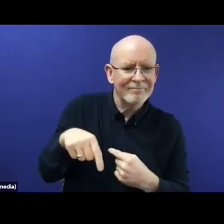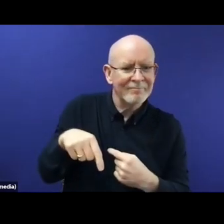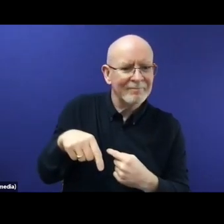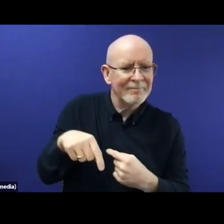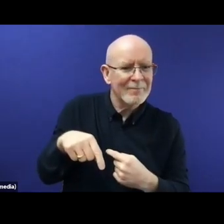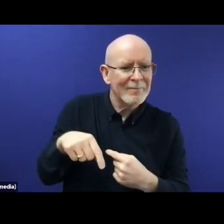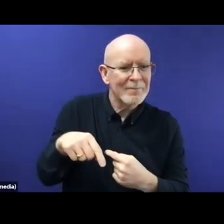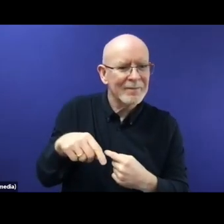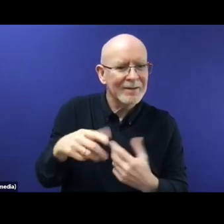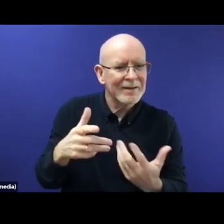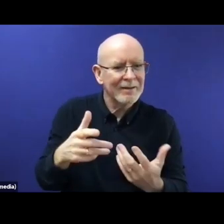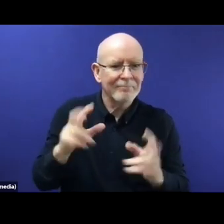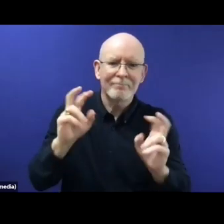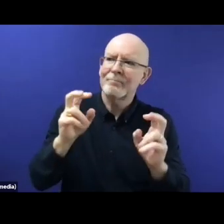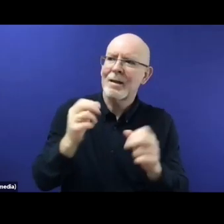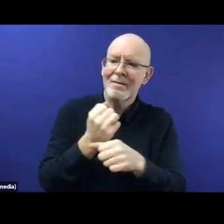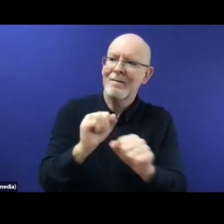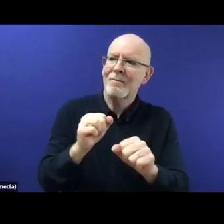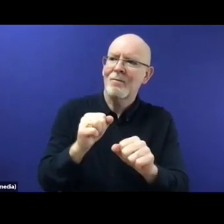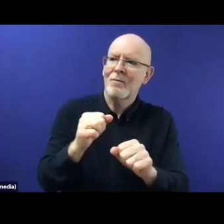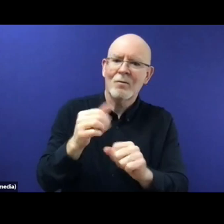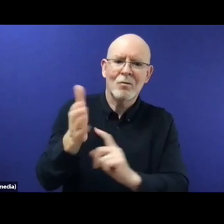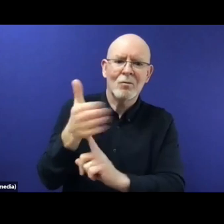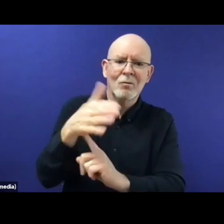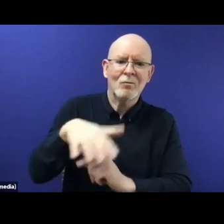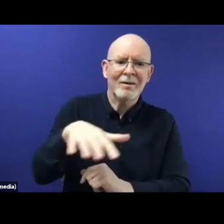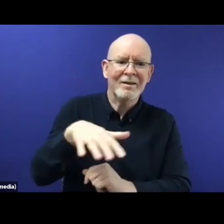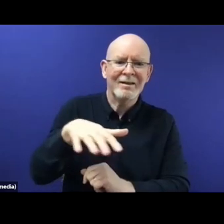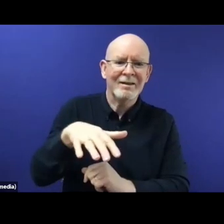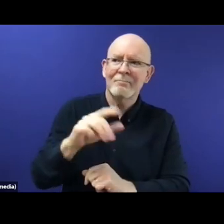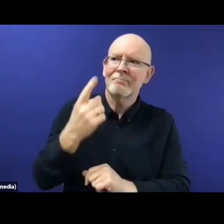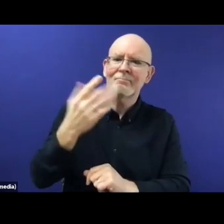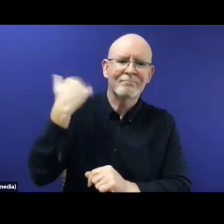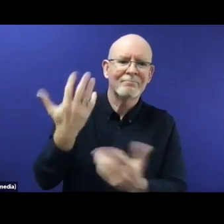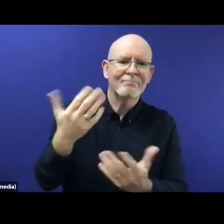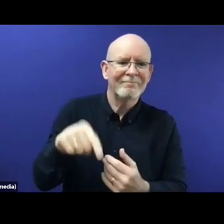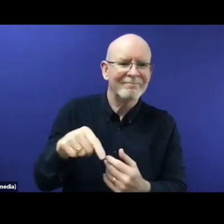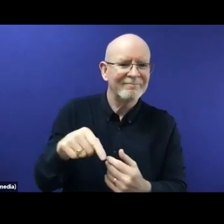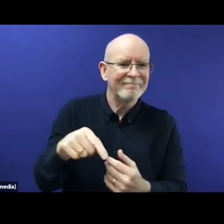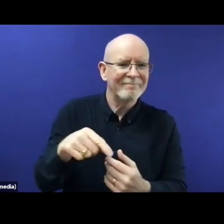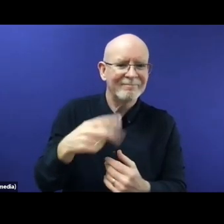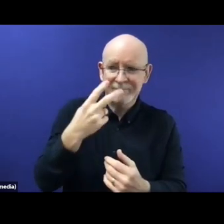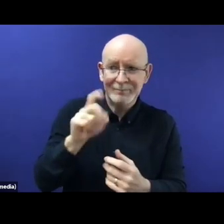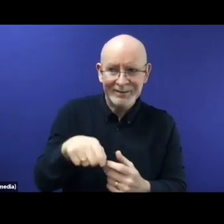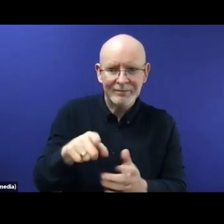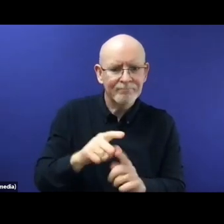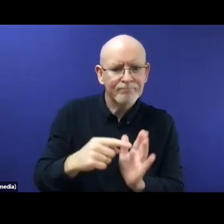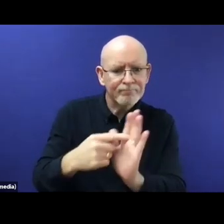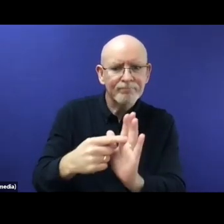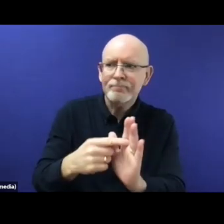including the recent amendment to that proposal, will provide a new ground for